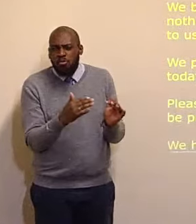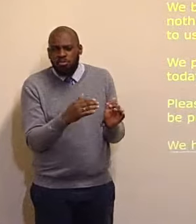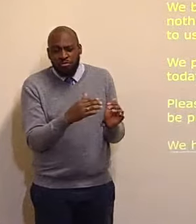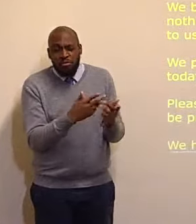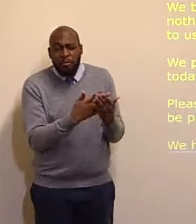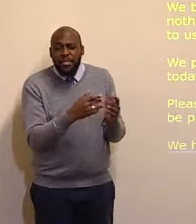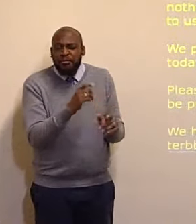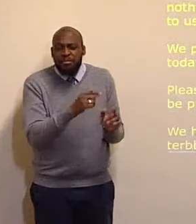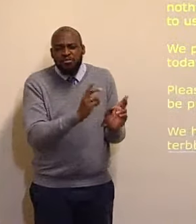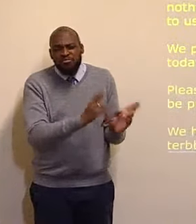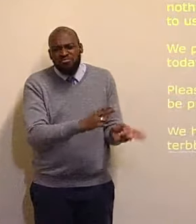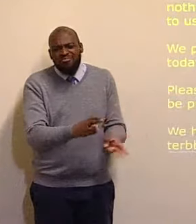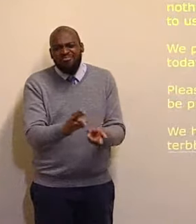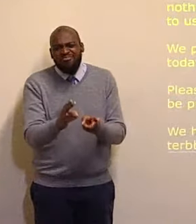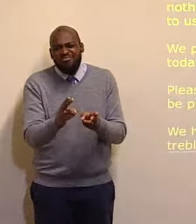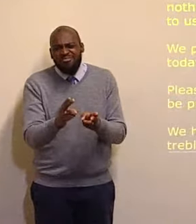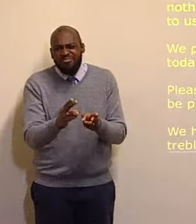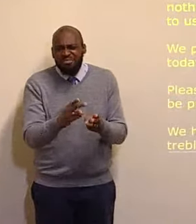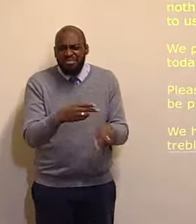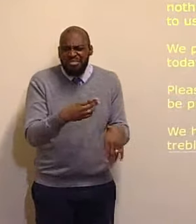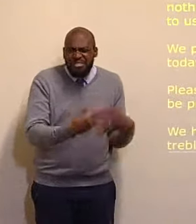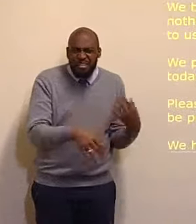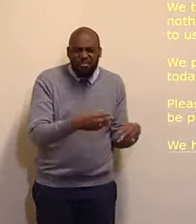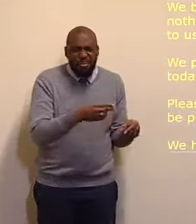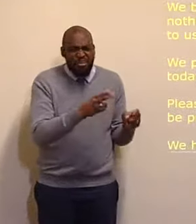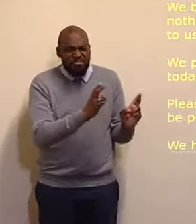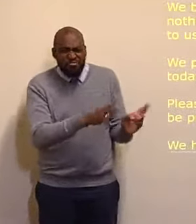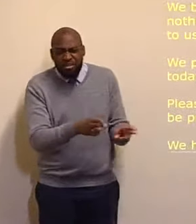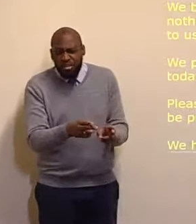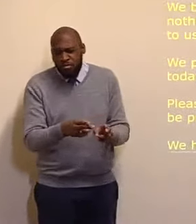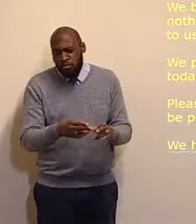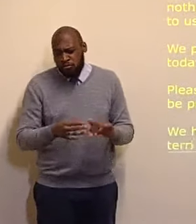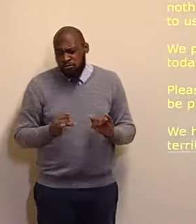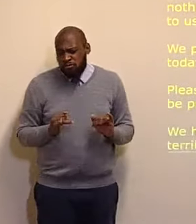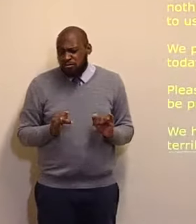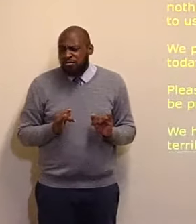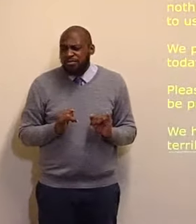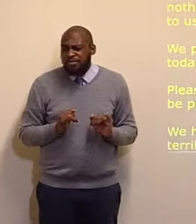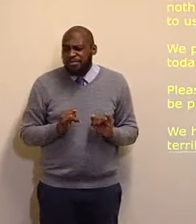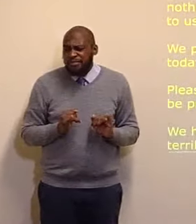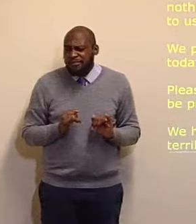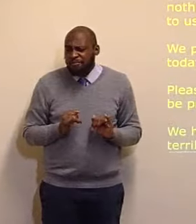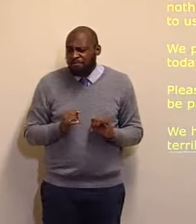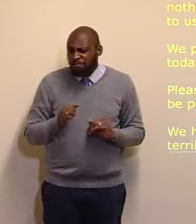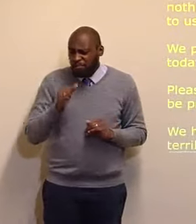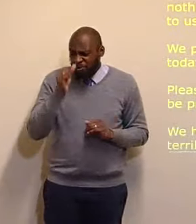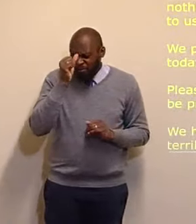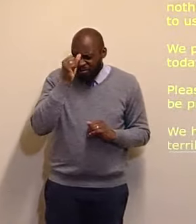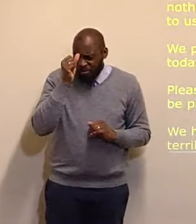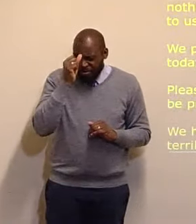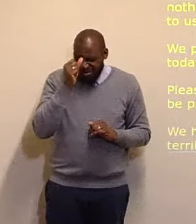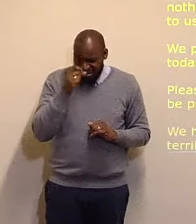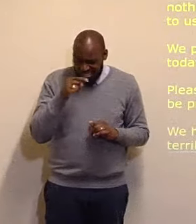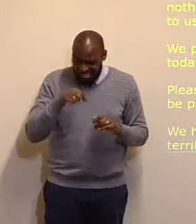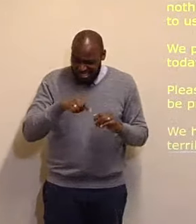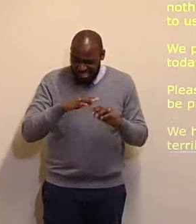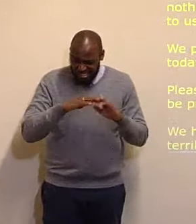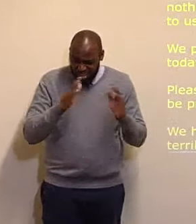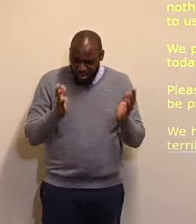people being injured, some being killed. O Lord, we know, there will never be peace, on this earth, while